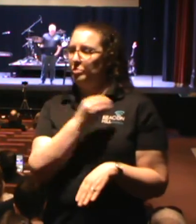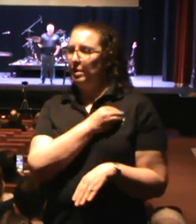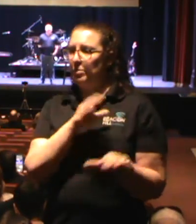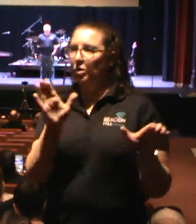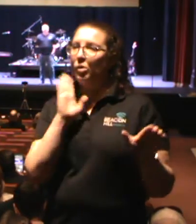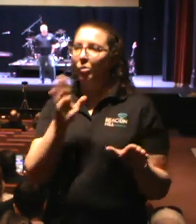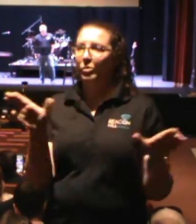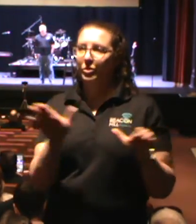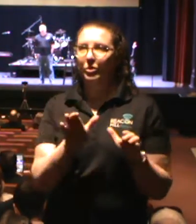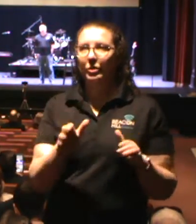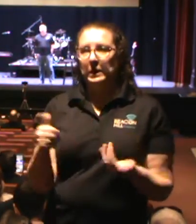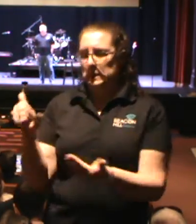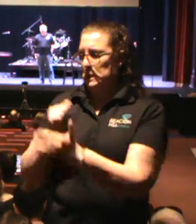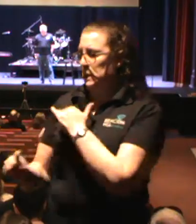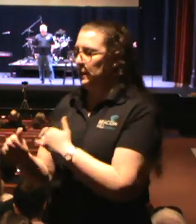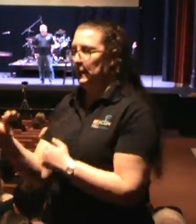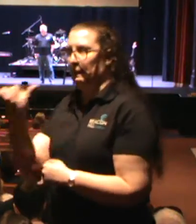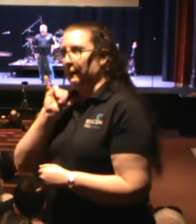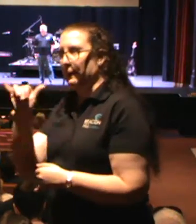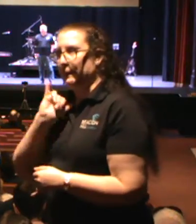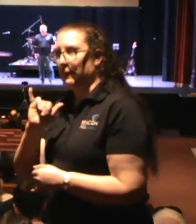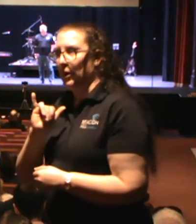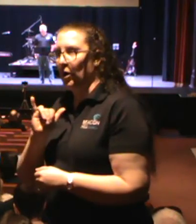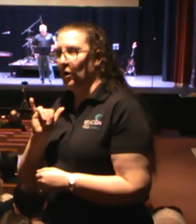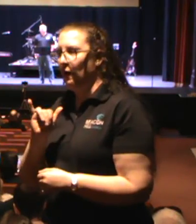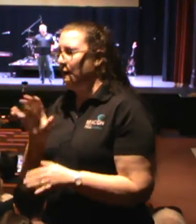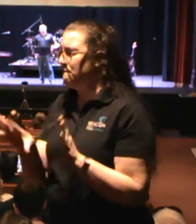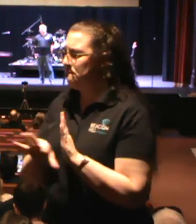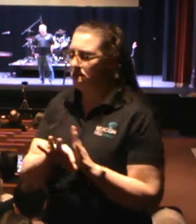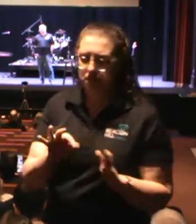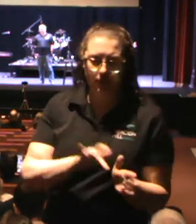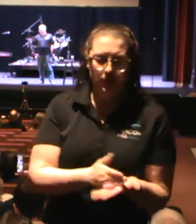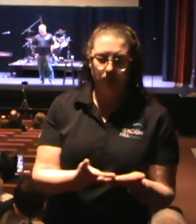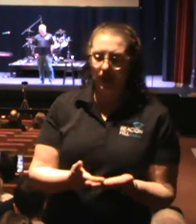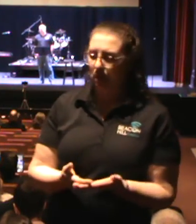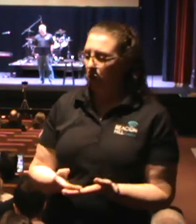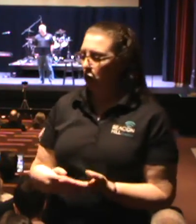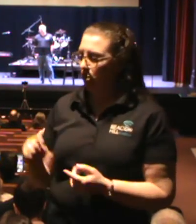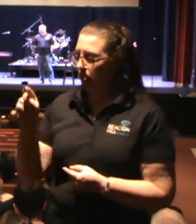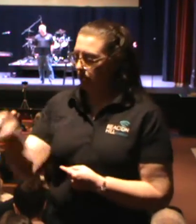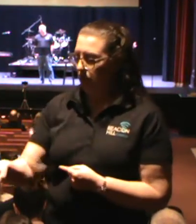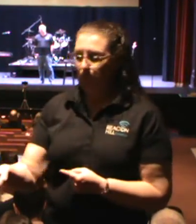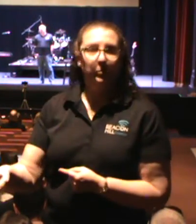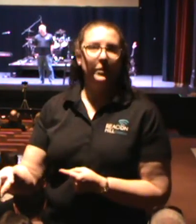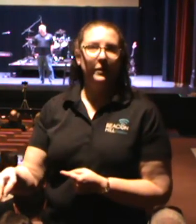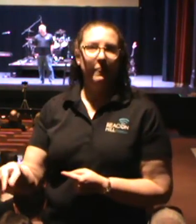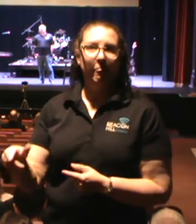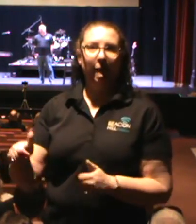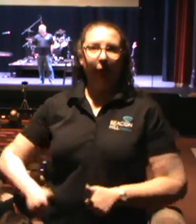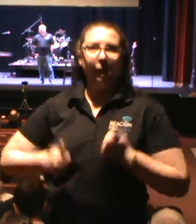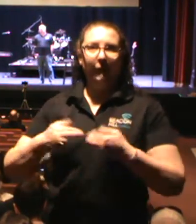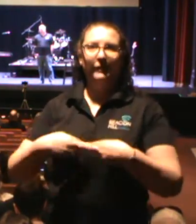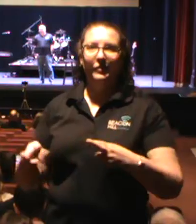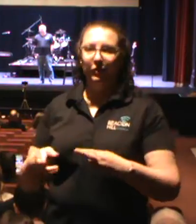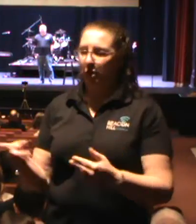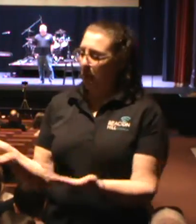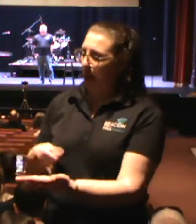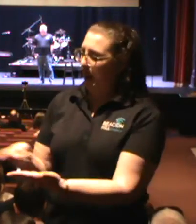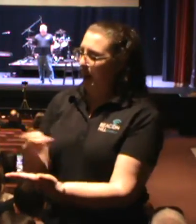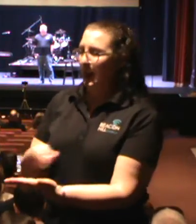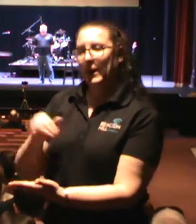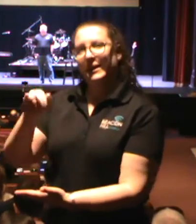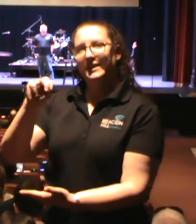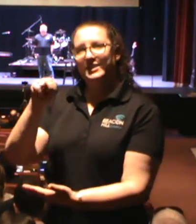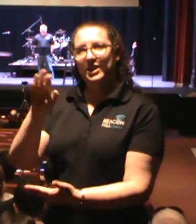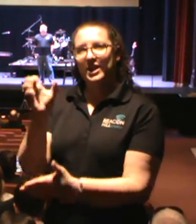liquor and I got a Bible out and I put it on our coffee table and turned it to John 3.16. Anybody with me here? No, act like